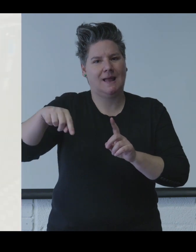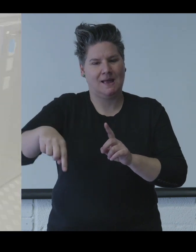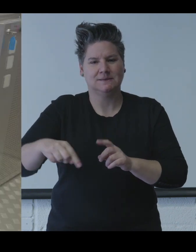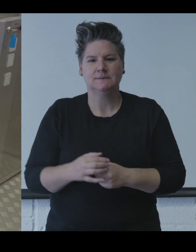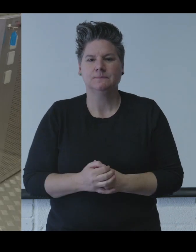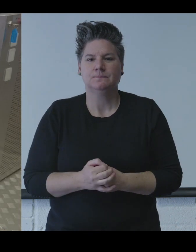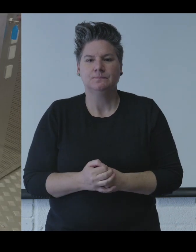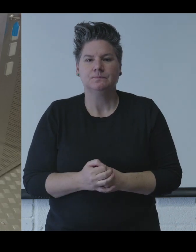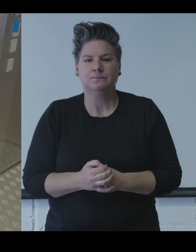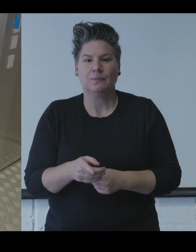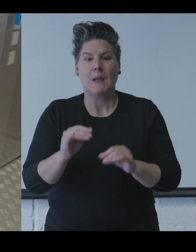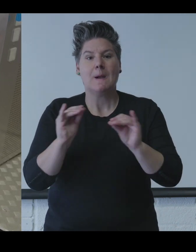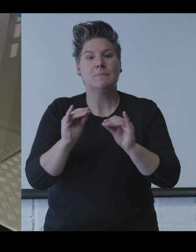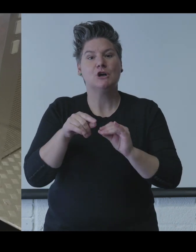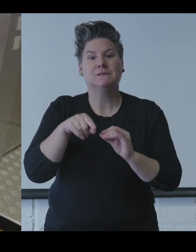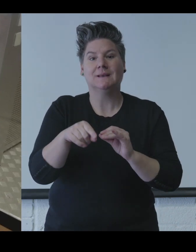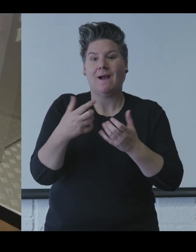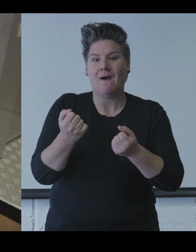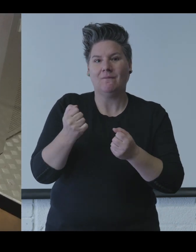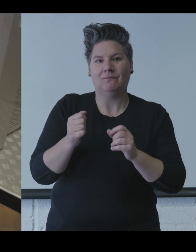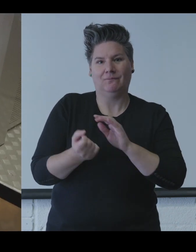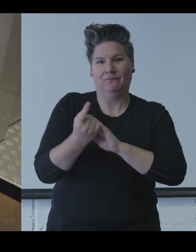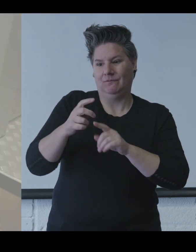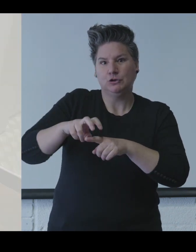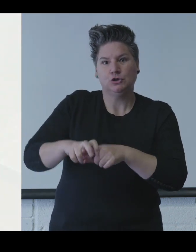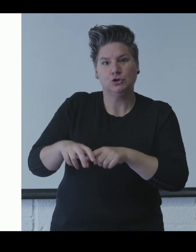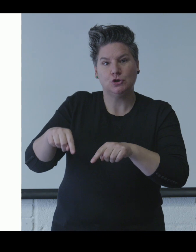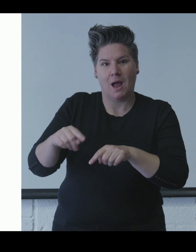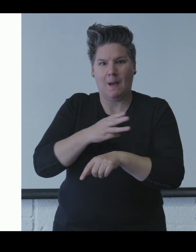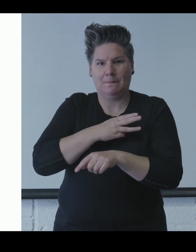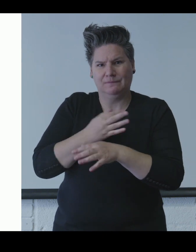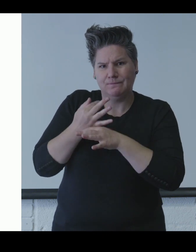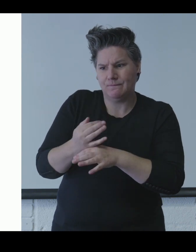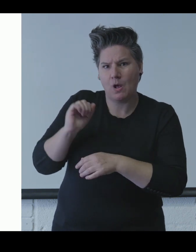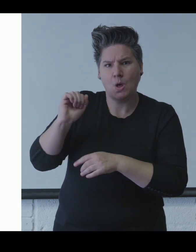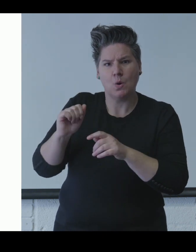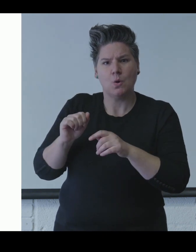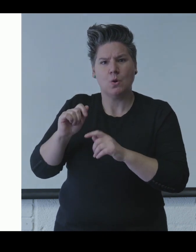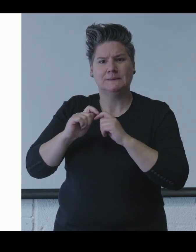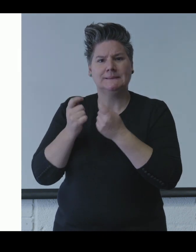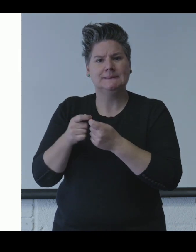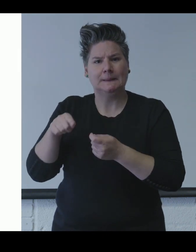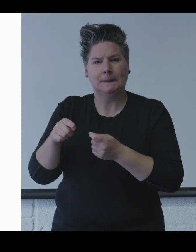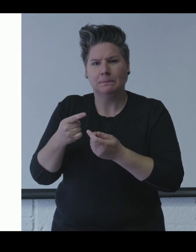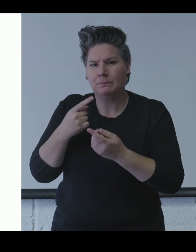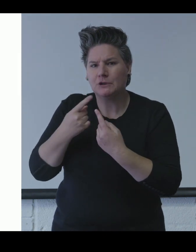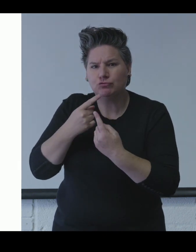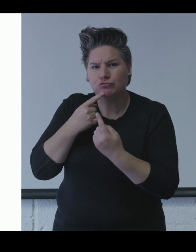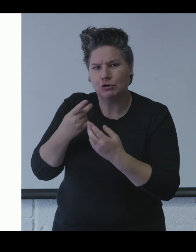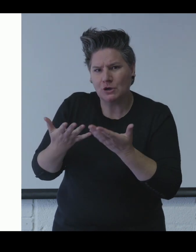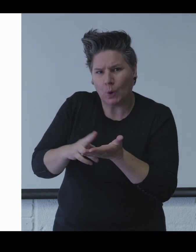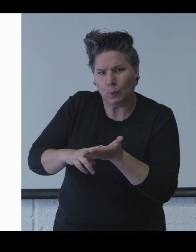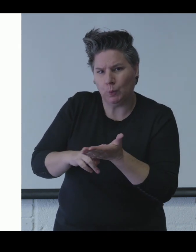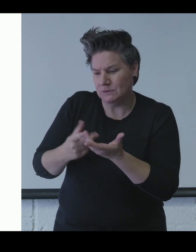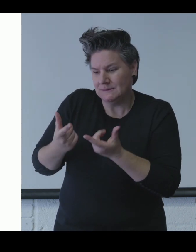There is an emergency evacuation chair. Please follow Heritage Centre team members' instructions on the use of the emergency evacuation chair.